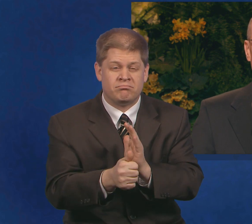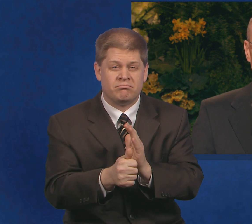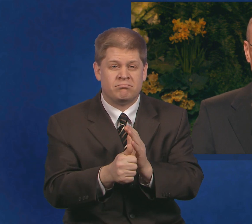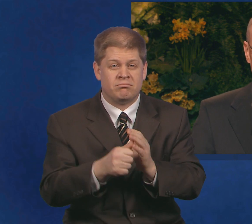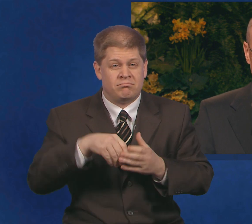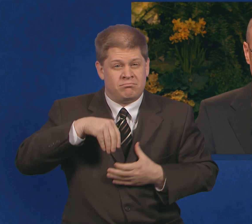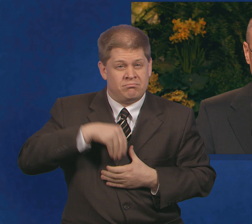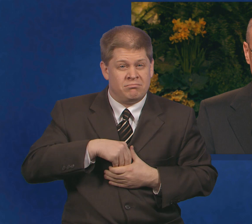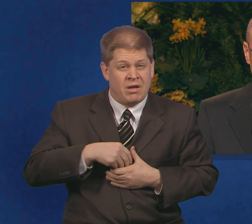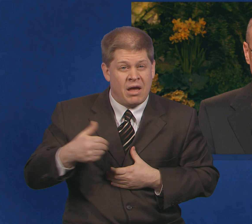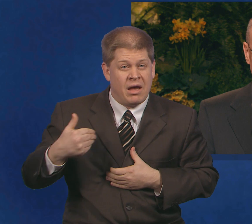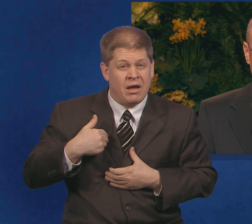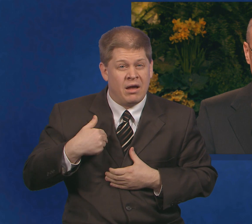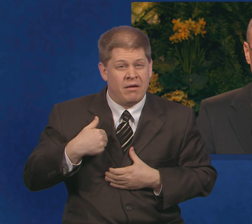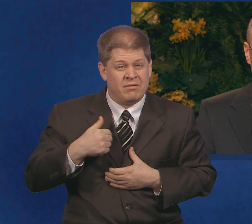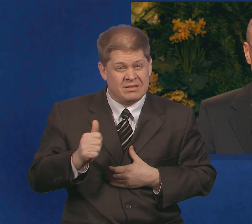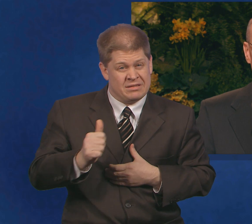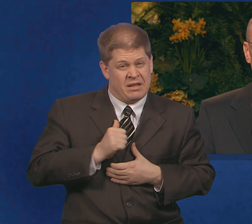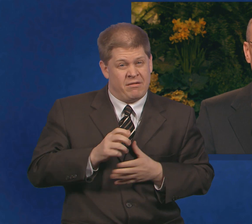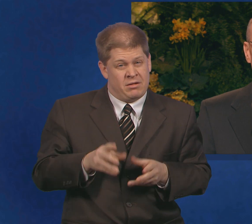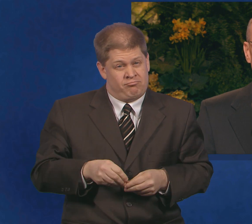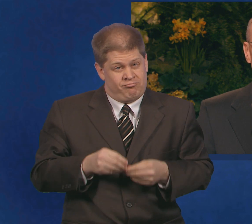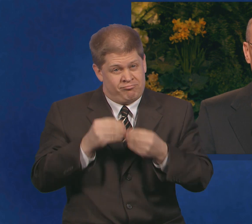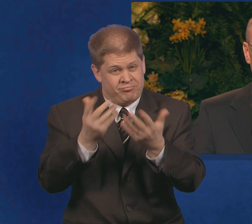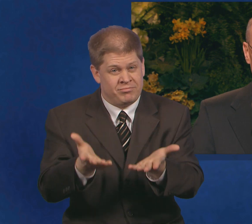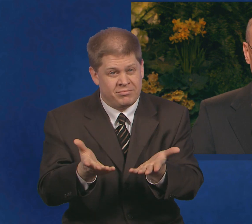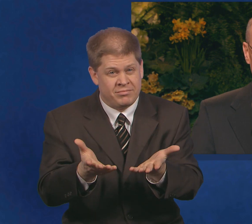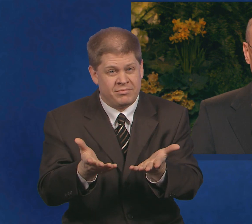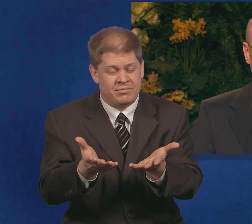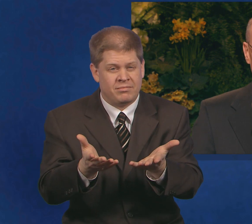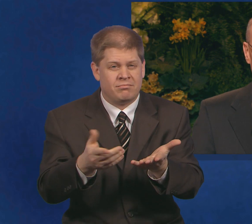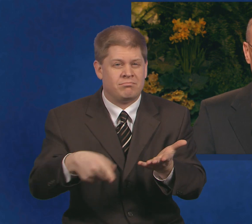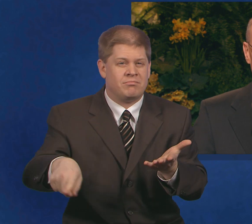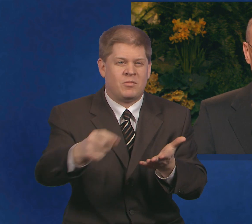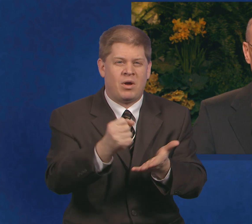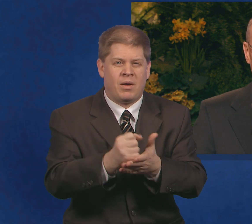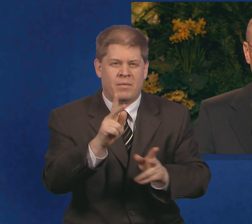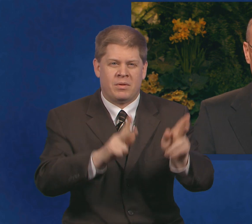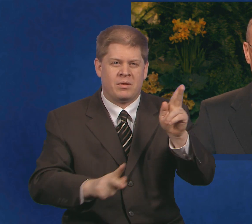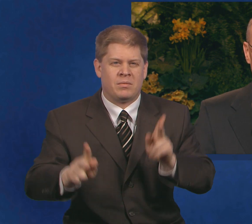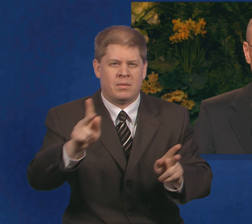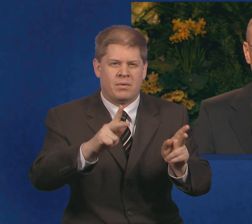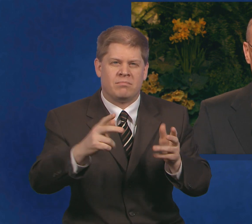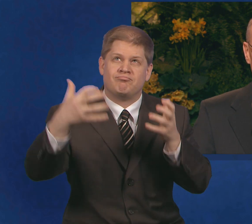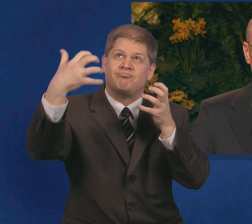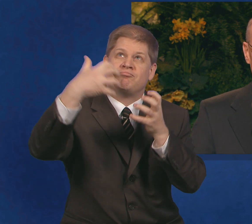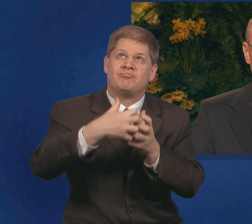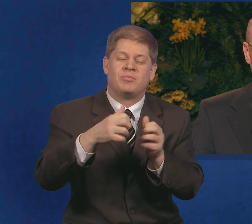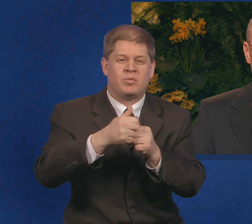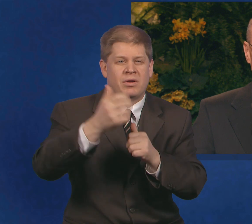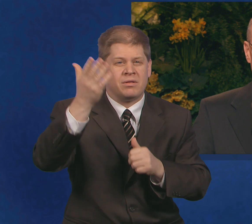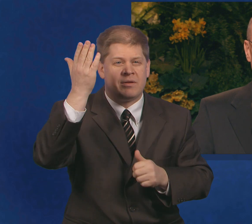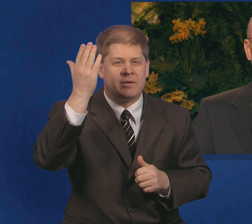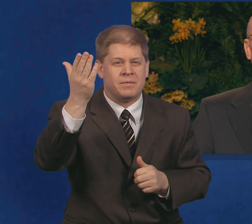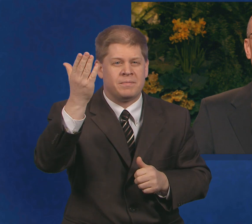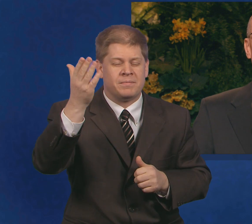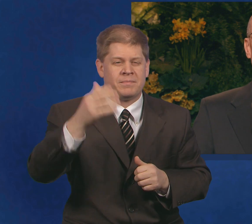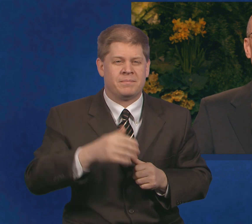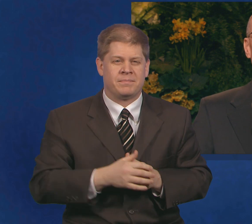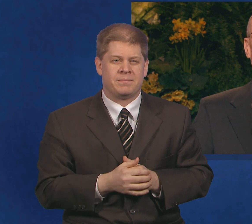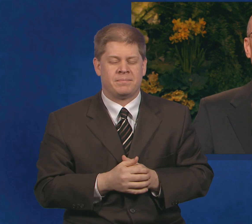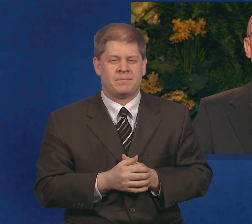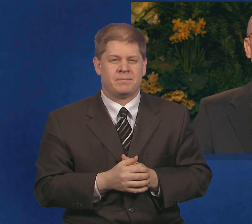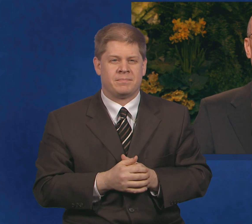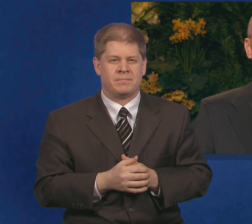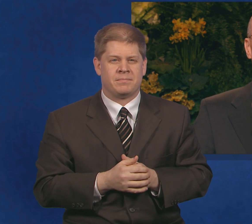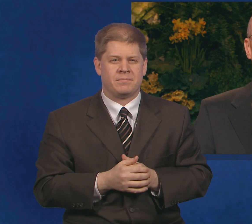and themselves to join with Him in serving others. His way of